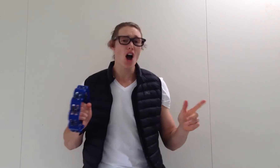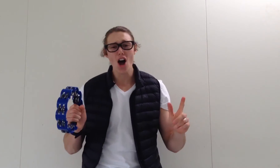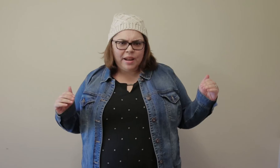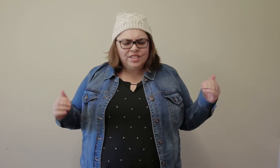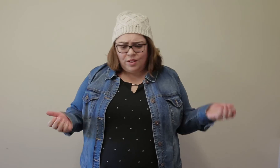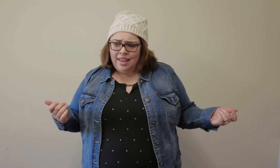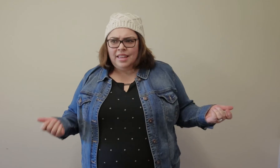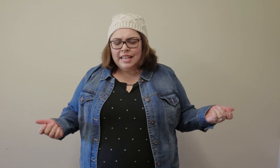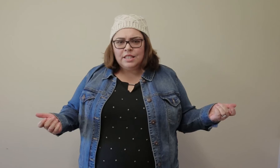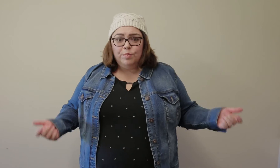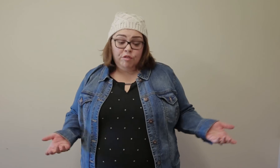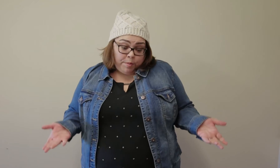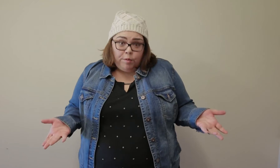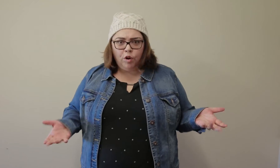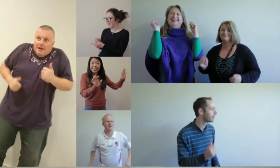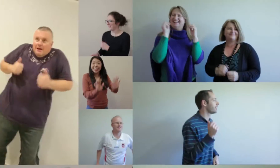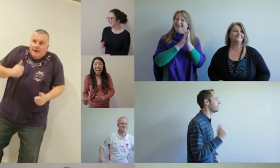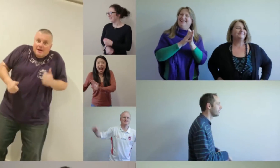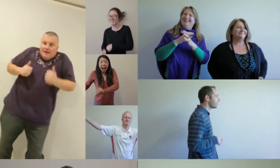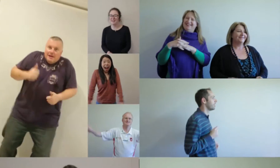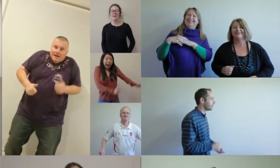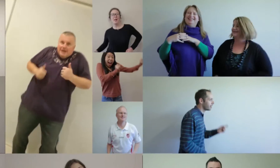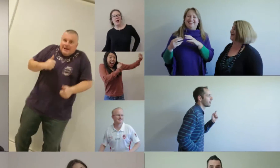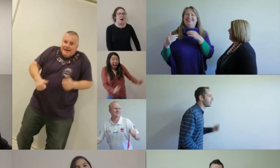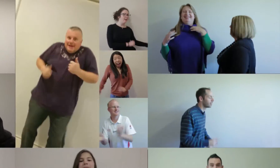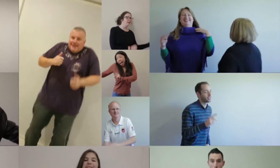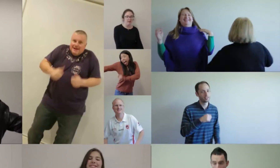Everybody talking like they need some proof But what we all know I need then they'd feel you